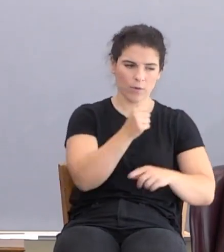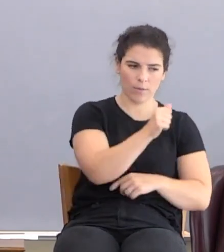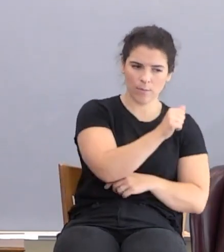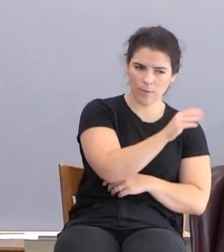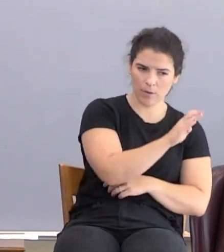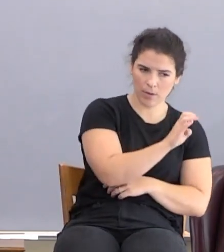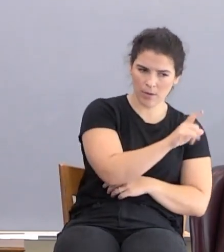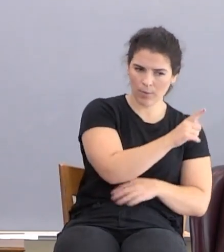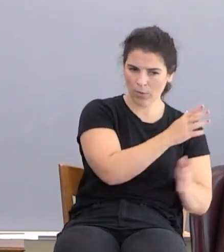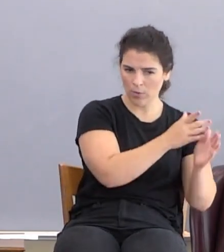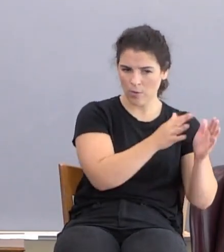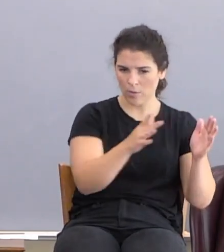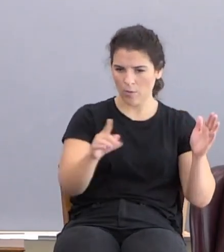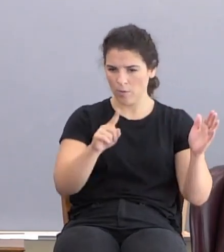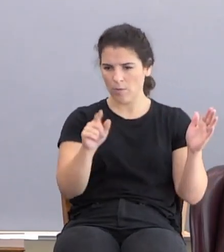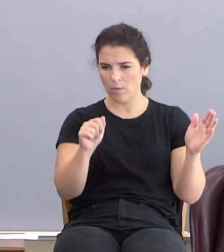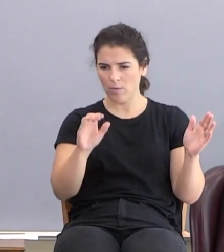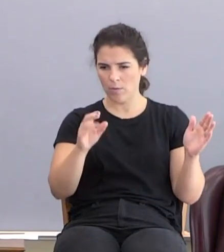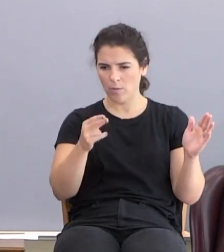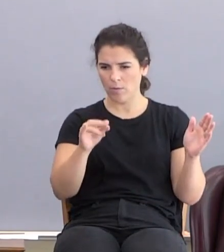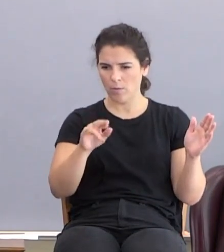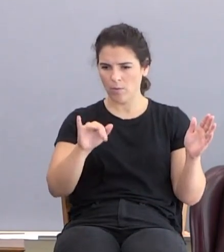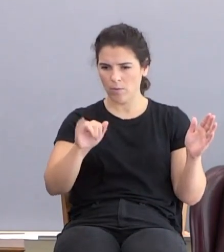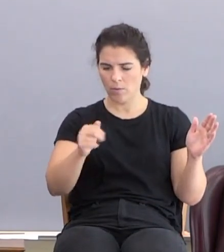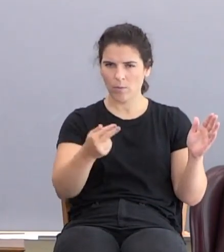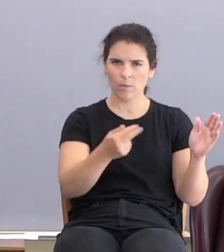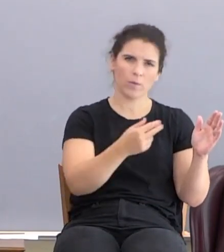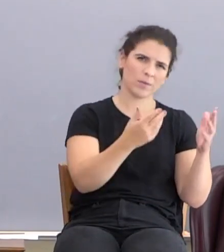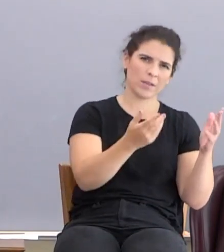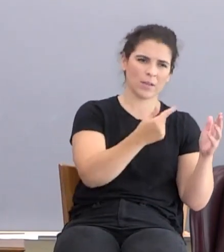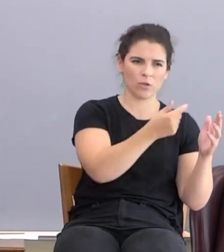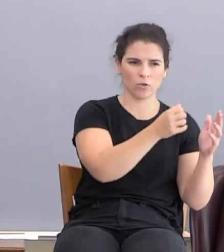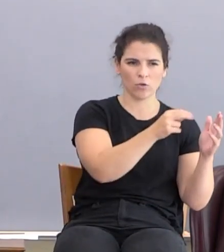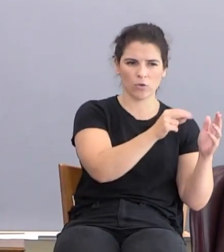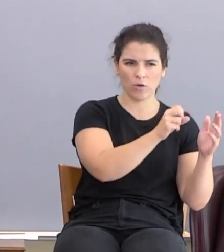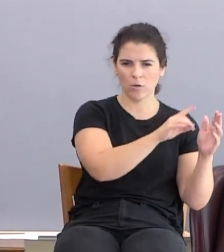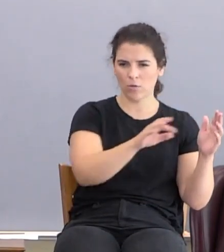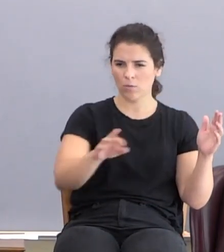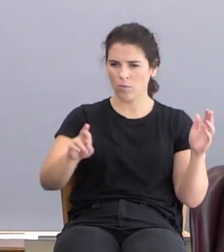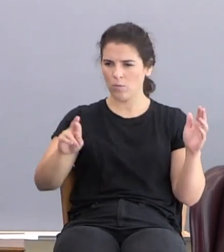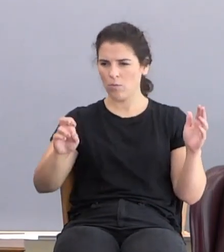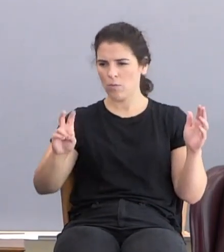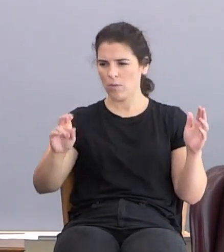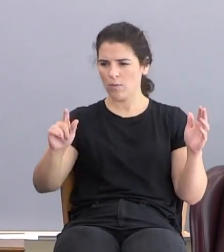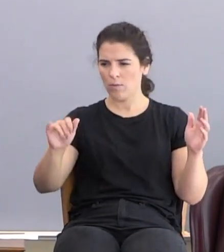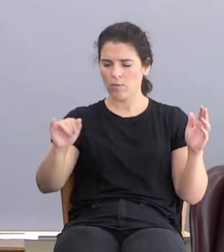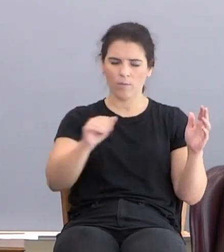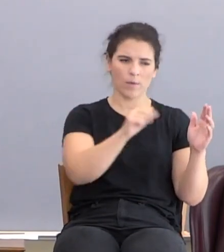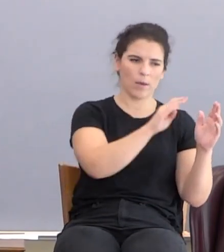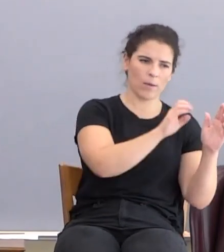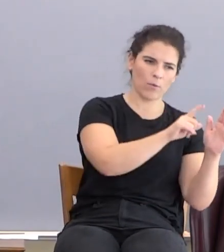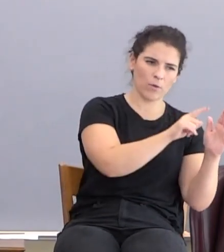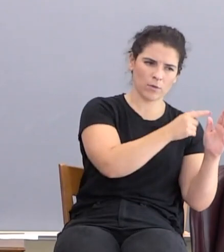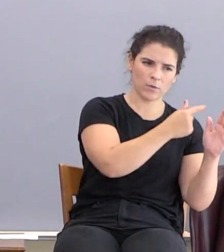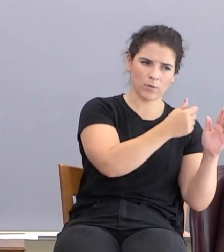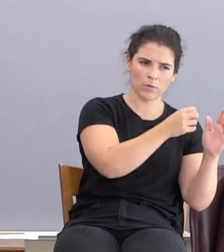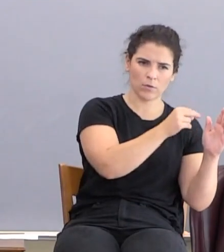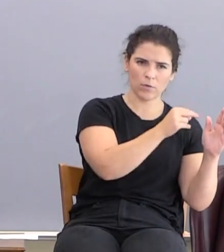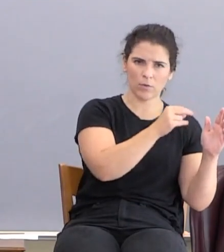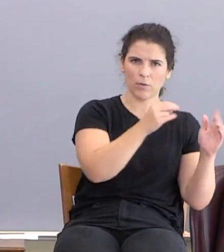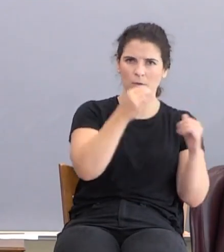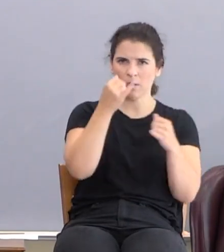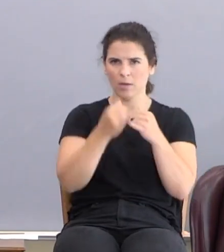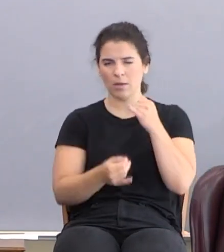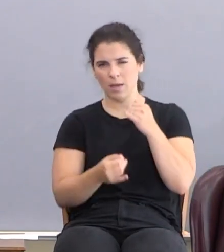all the way to Zacharias, that's like saying Genesis to Revelation, Abel's in Genesis, and Zacharias is in the last